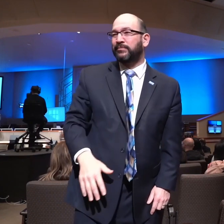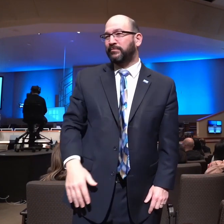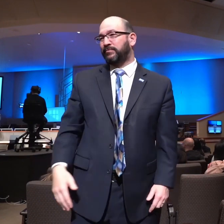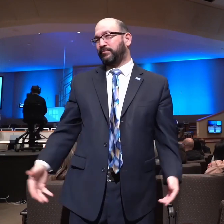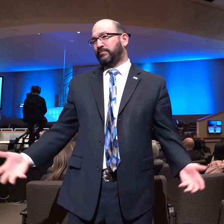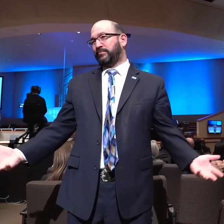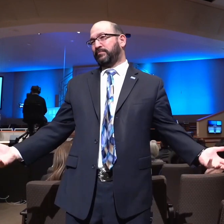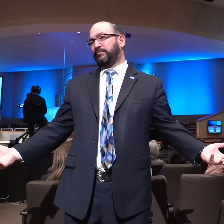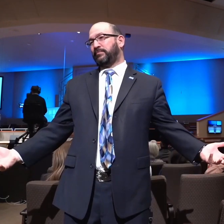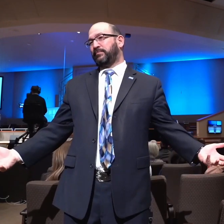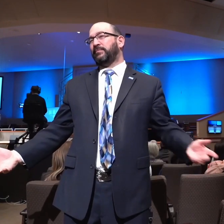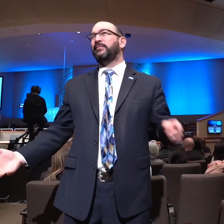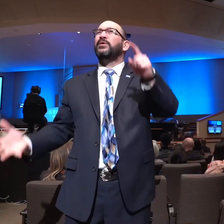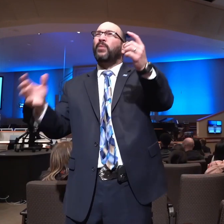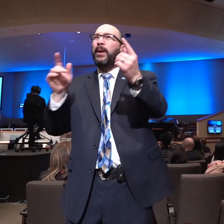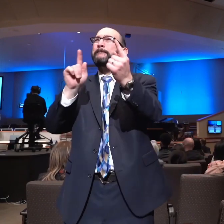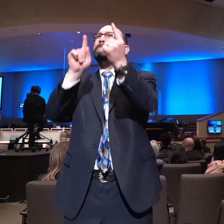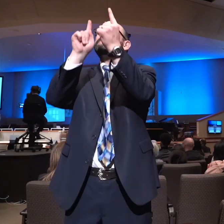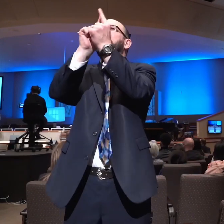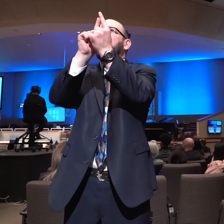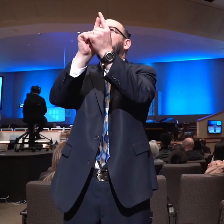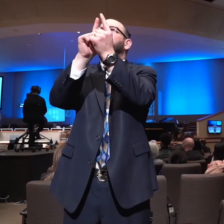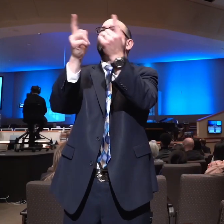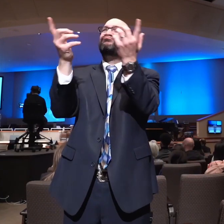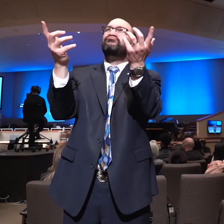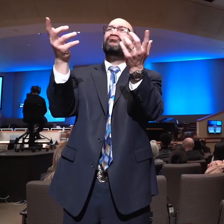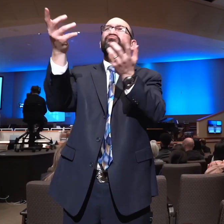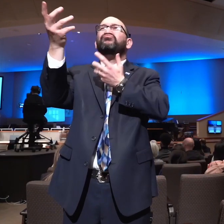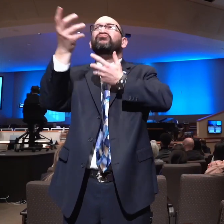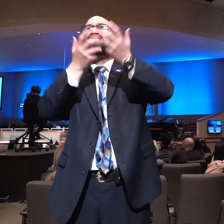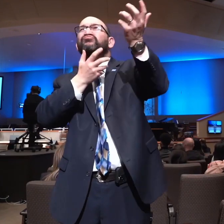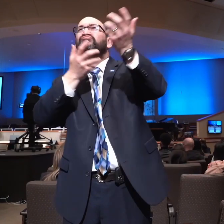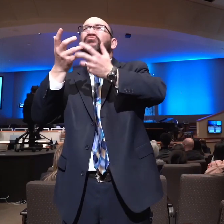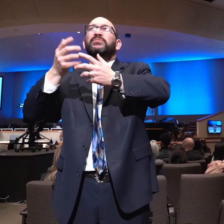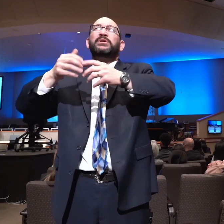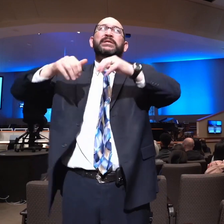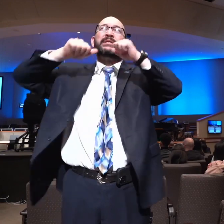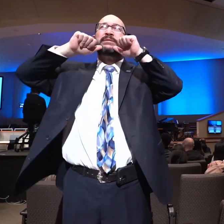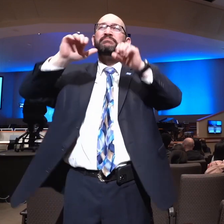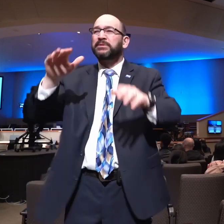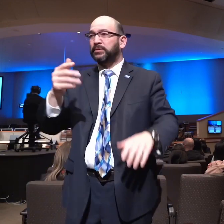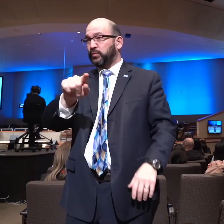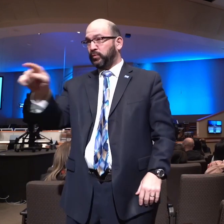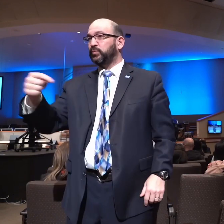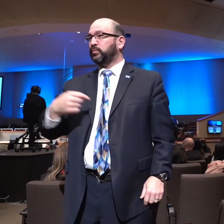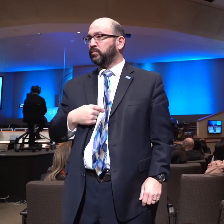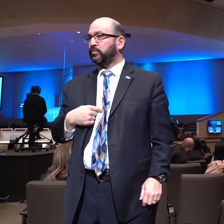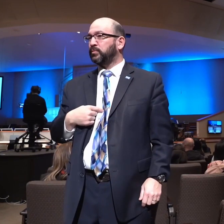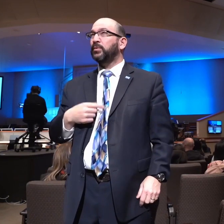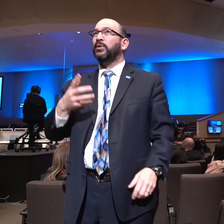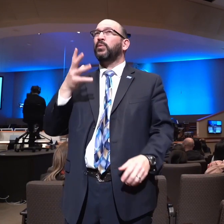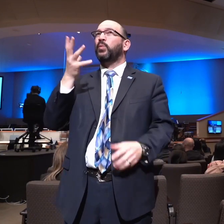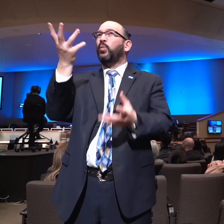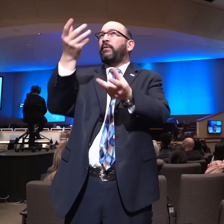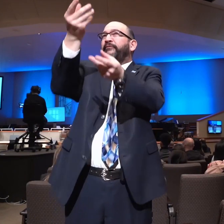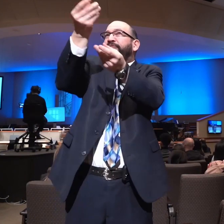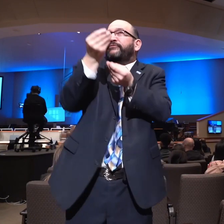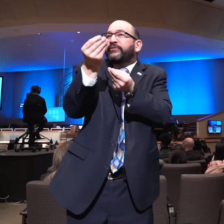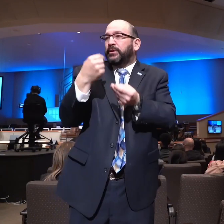God wants to meet with you. God wants to bless you. God wants to feed you. God wants you